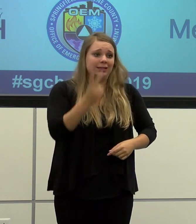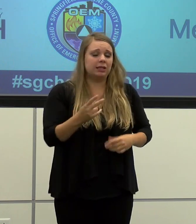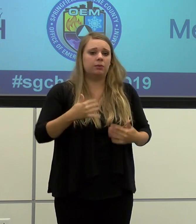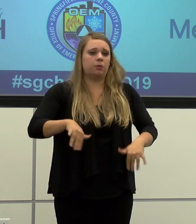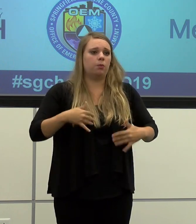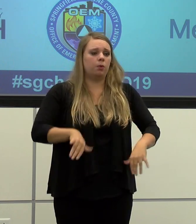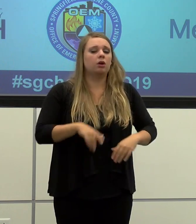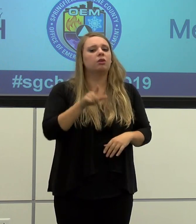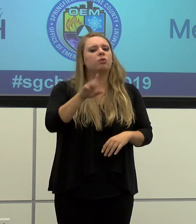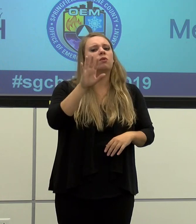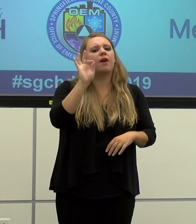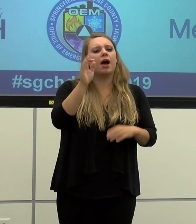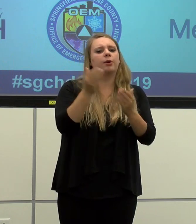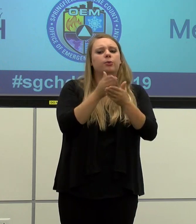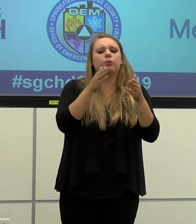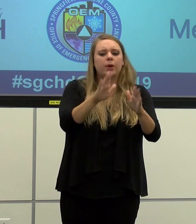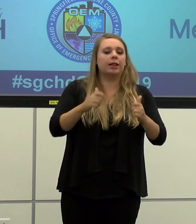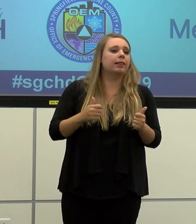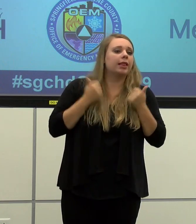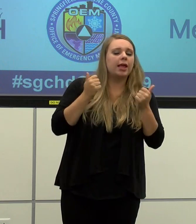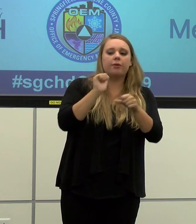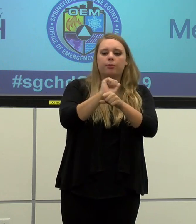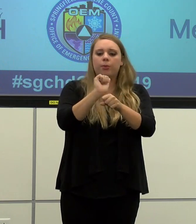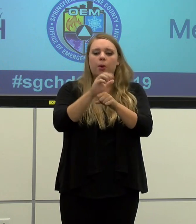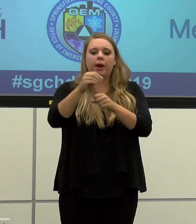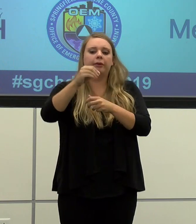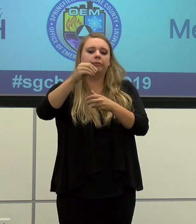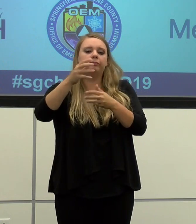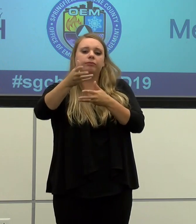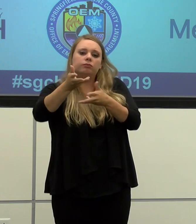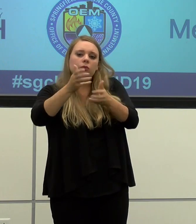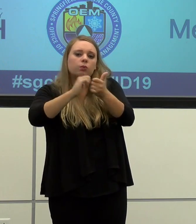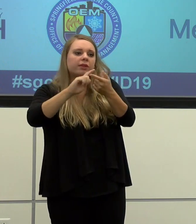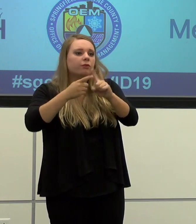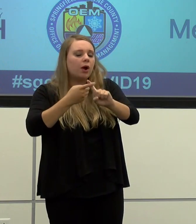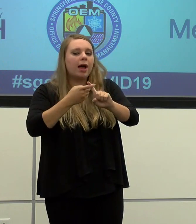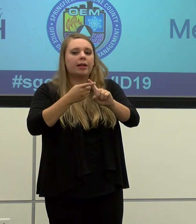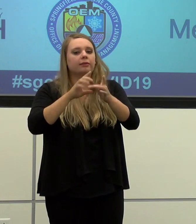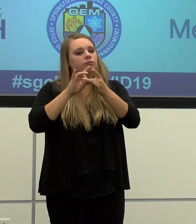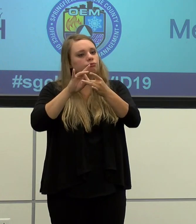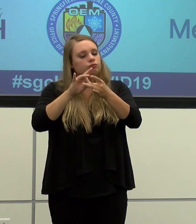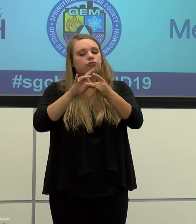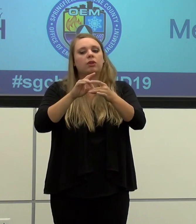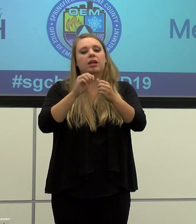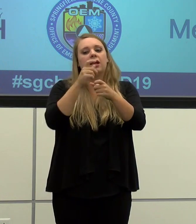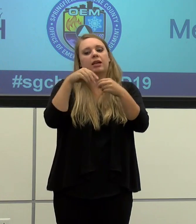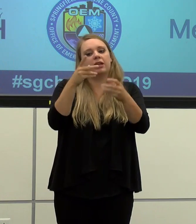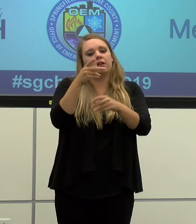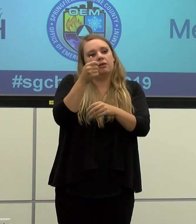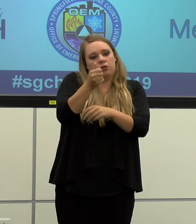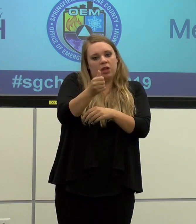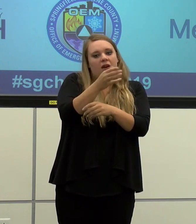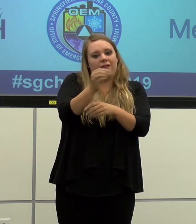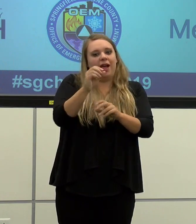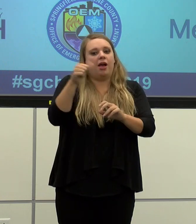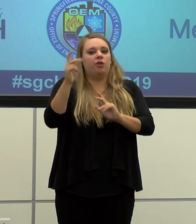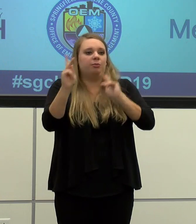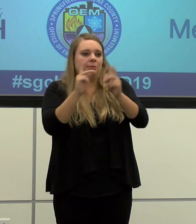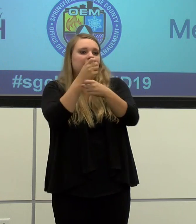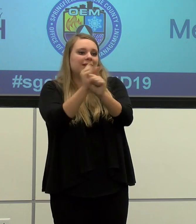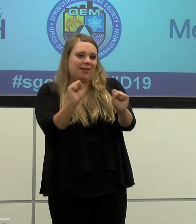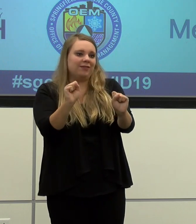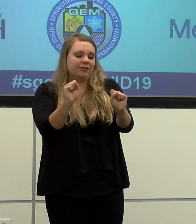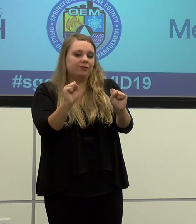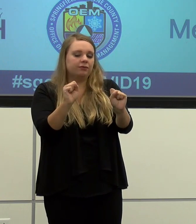You will find ways to live, to work, and to socialize that keep you and the people you care about from the further spread of